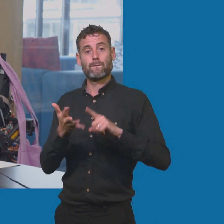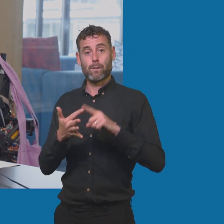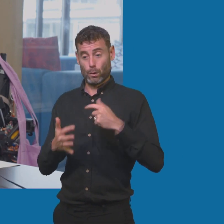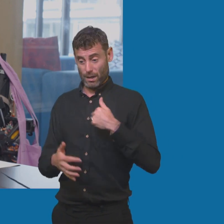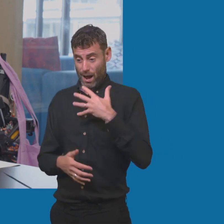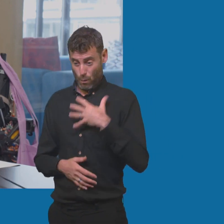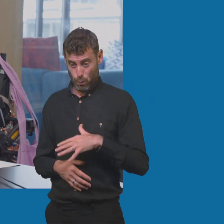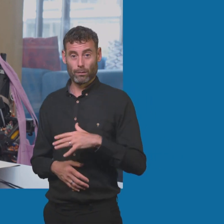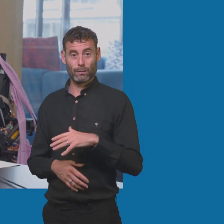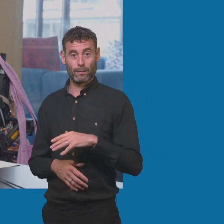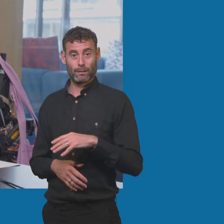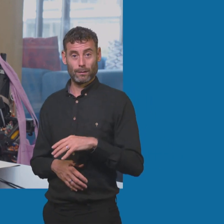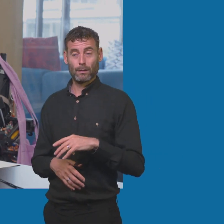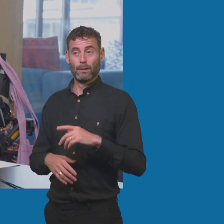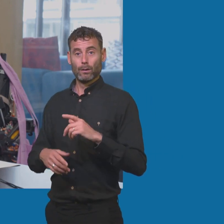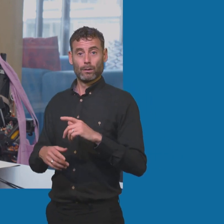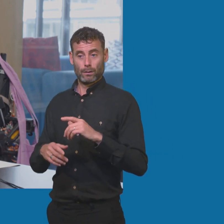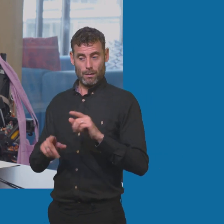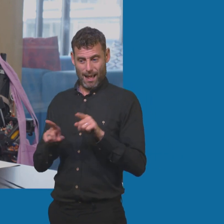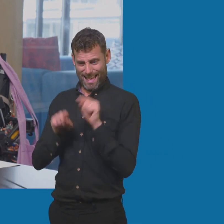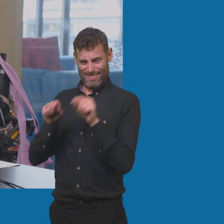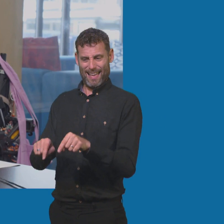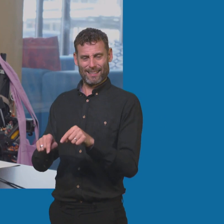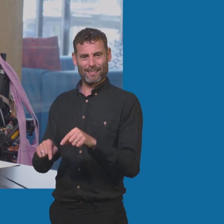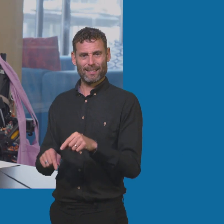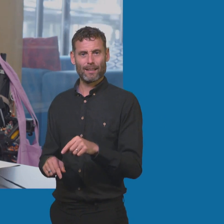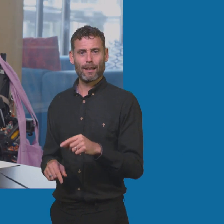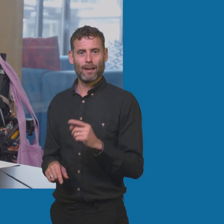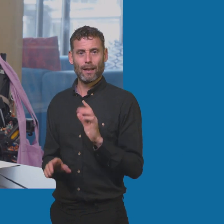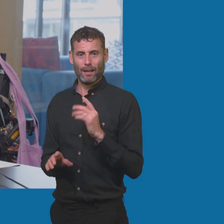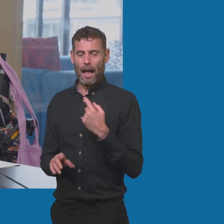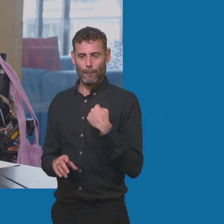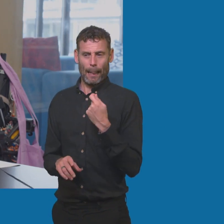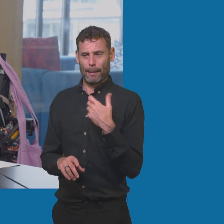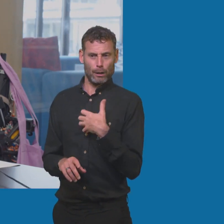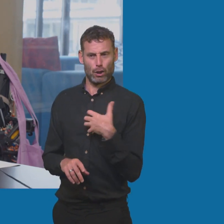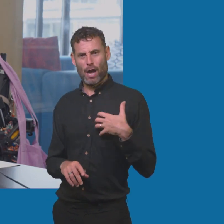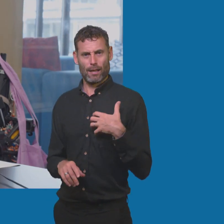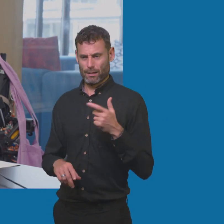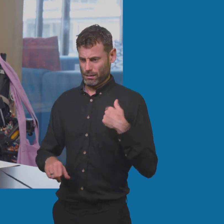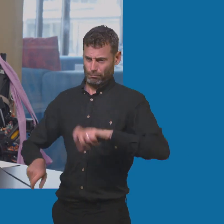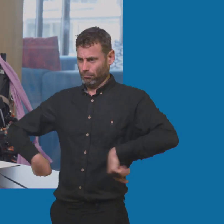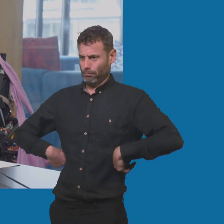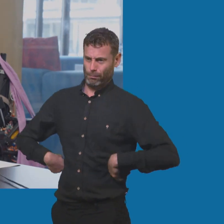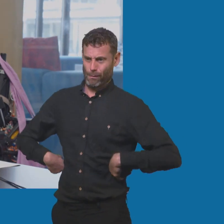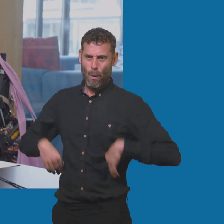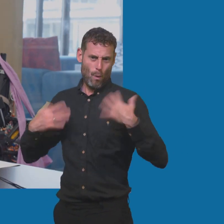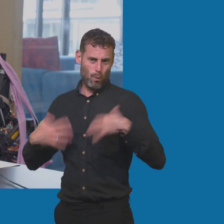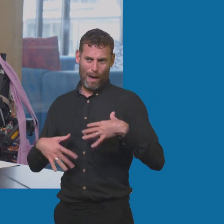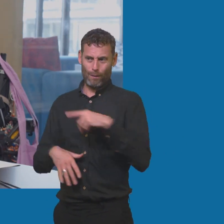redo my office. So how was that? I mean, I'm not going to lie, a little bit jealous I was a bit alive. Wow. I mean, did you get